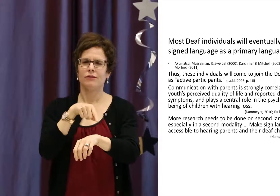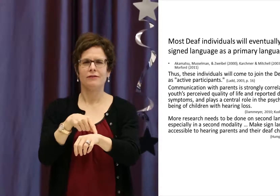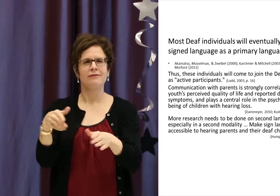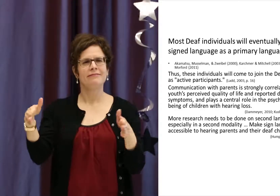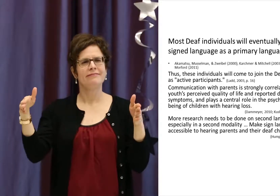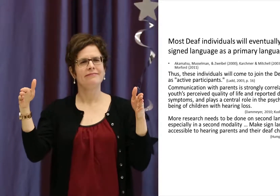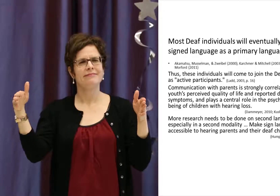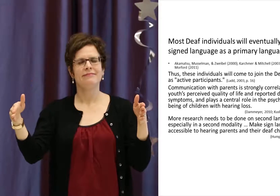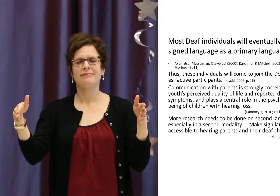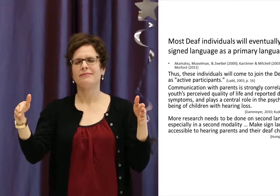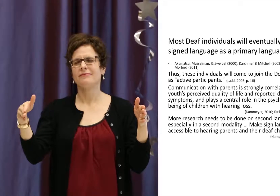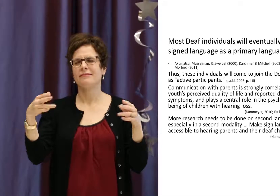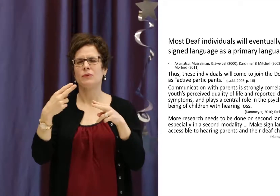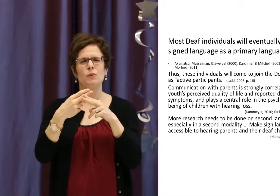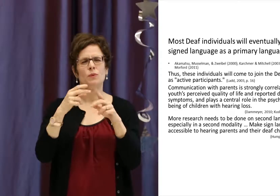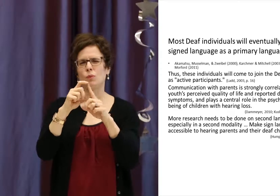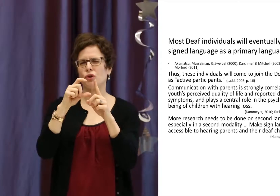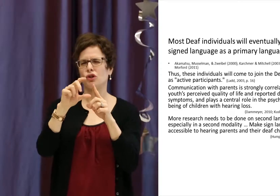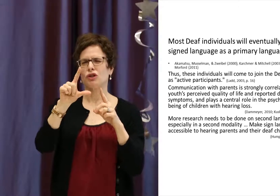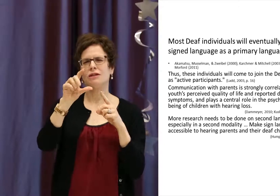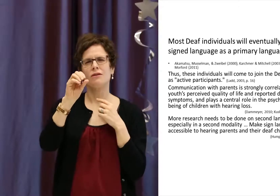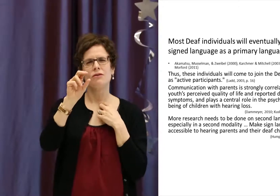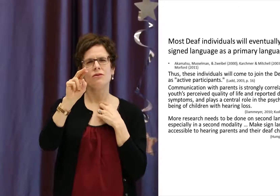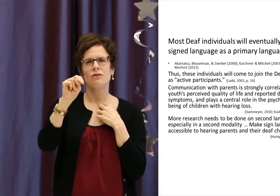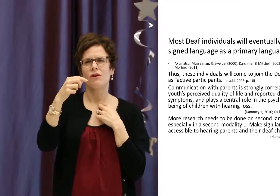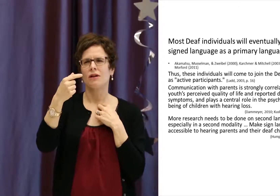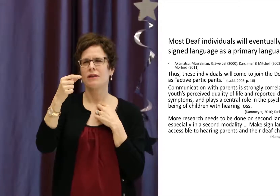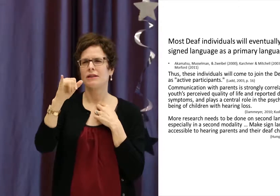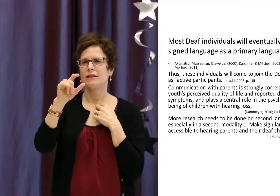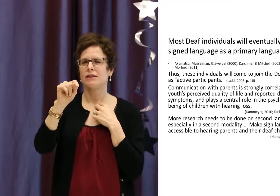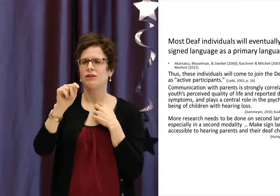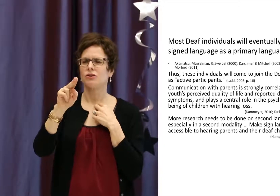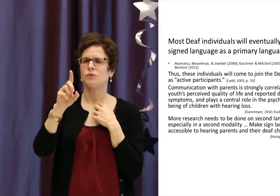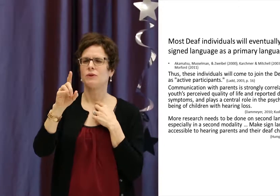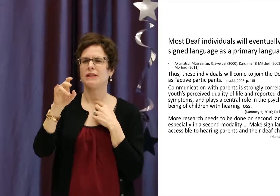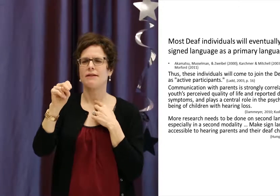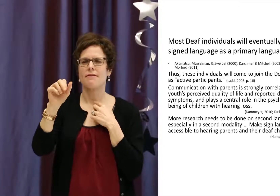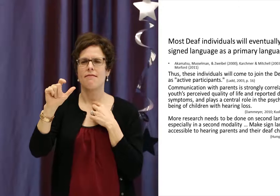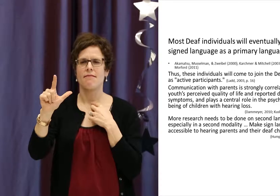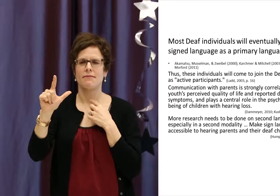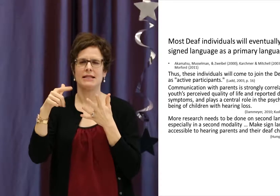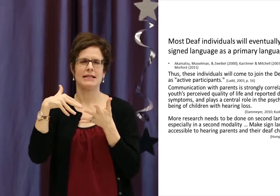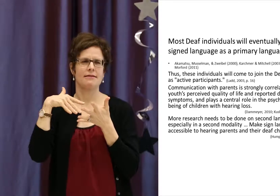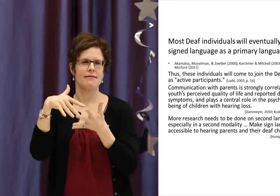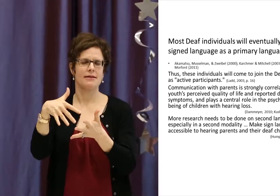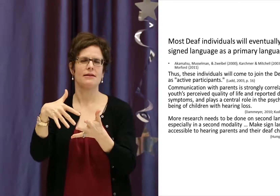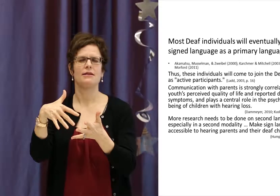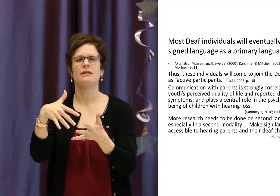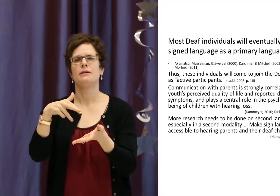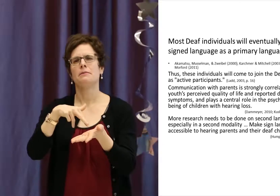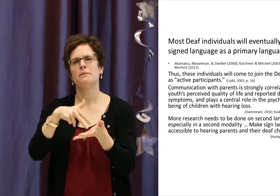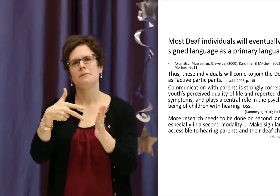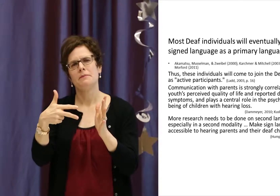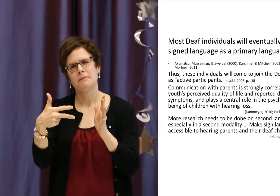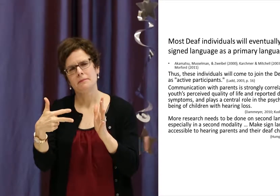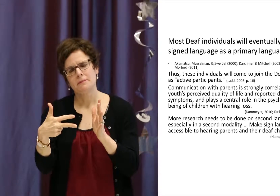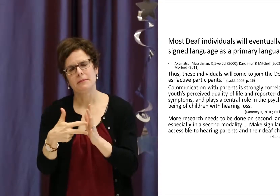There's a specific type of research which is called longitudinal research. This